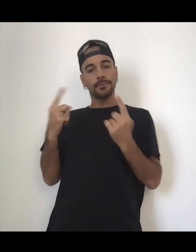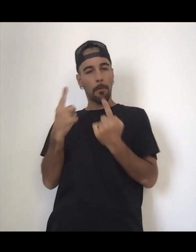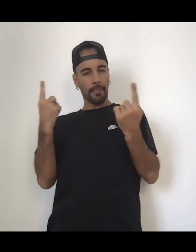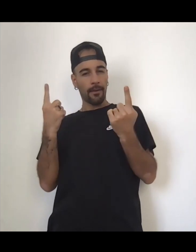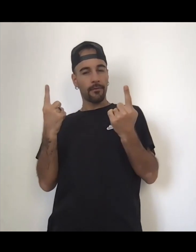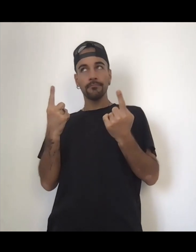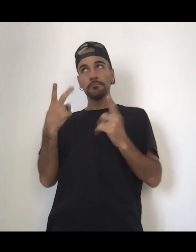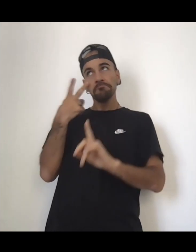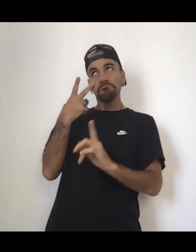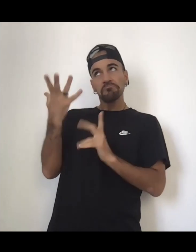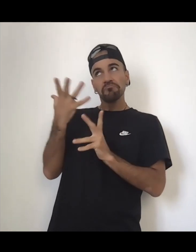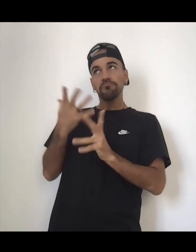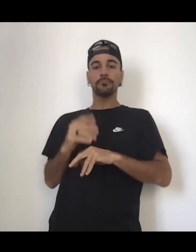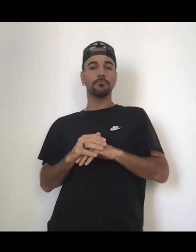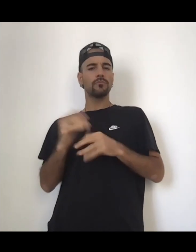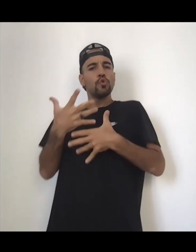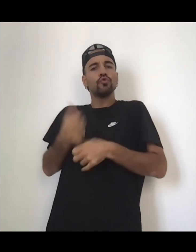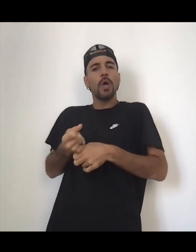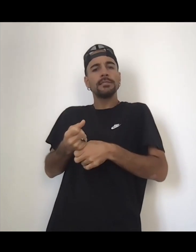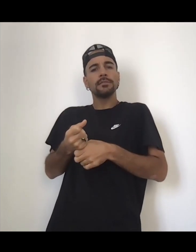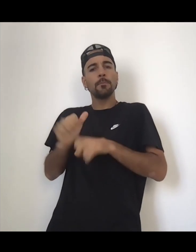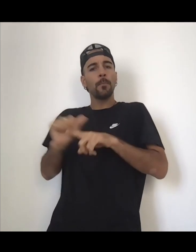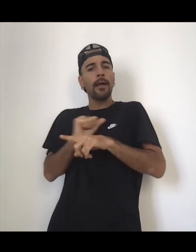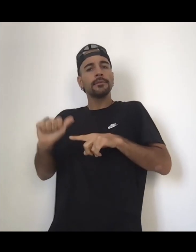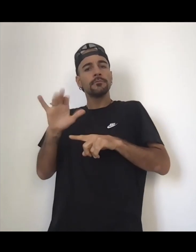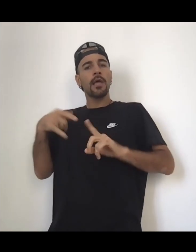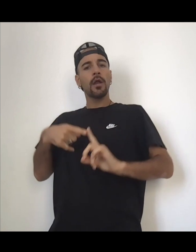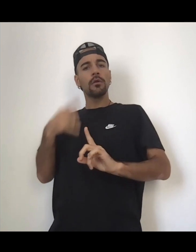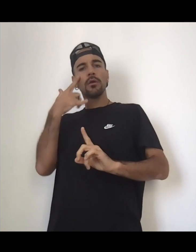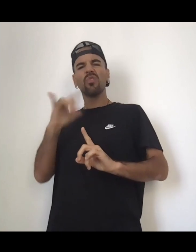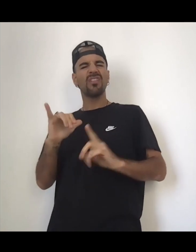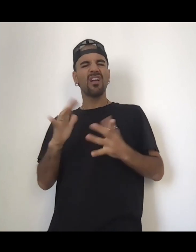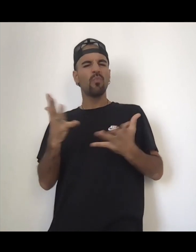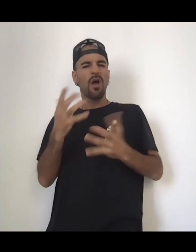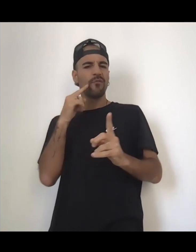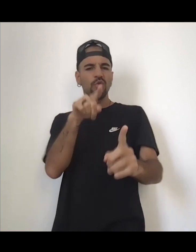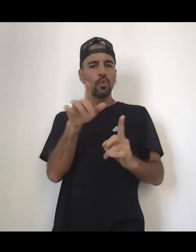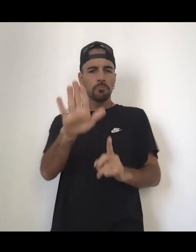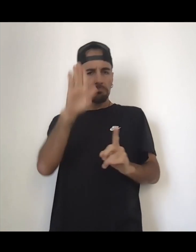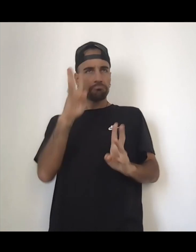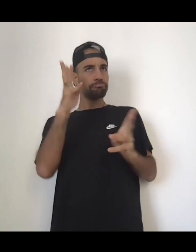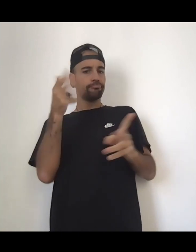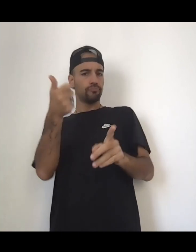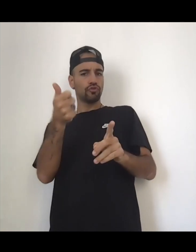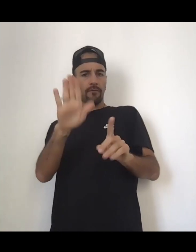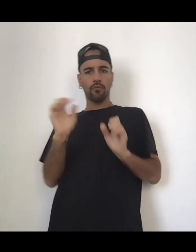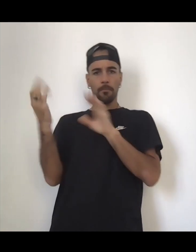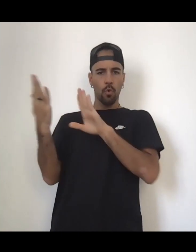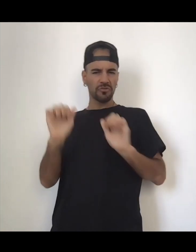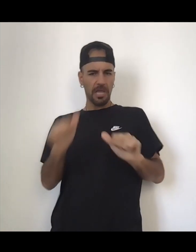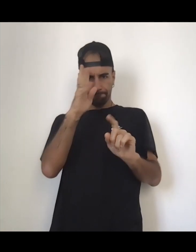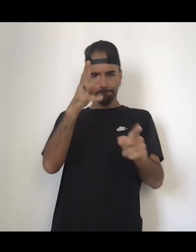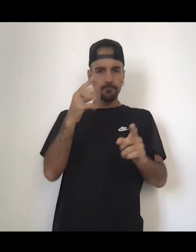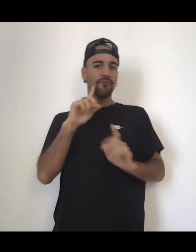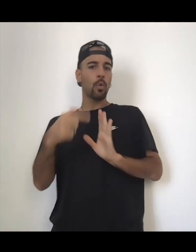Ask them to do something. Like, what does a trust exercise look like to you? You know, I'm going to only follow my